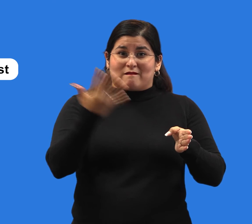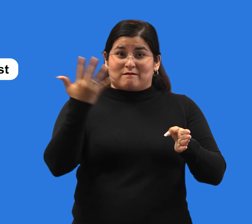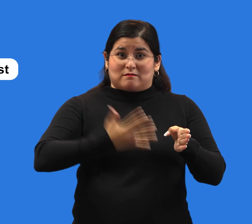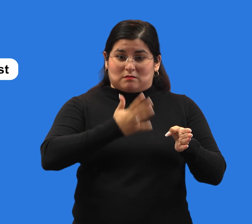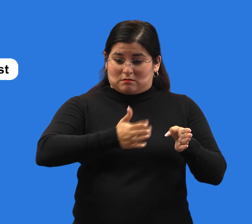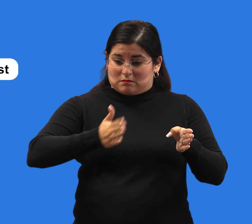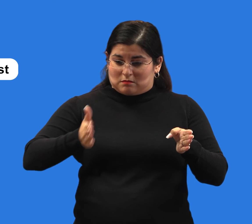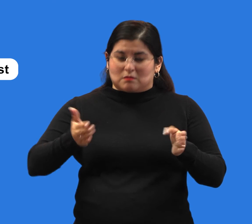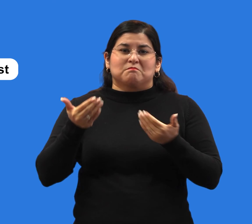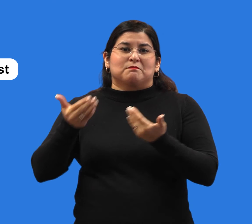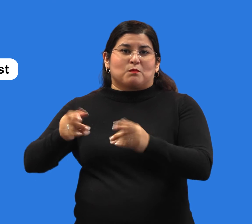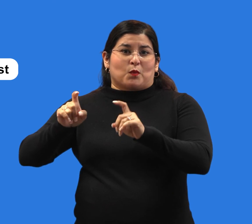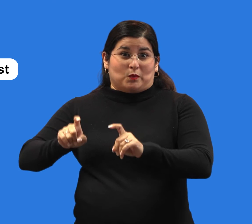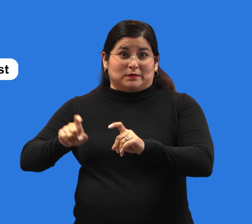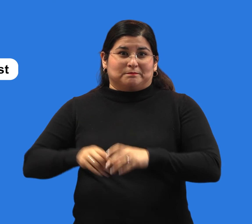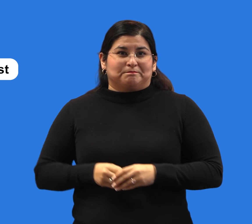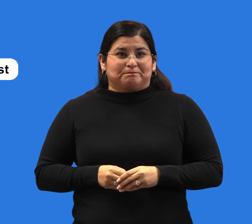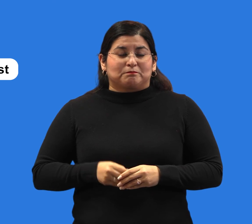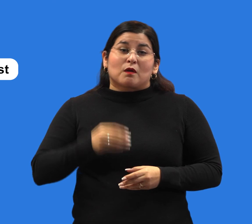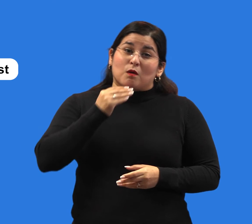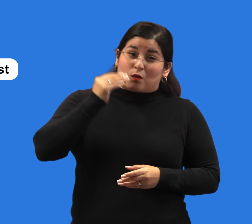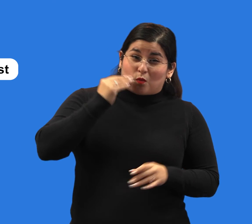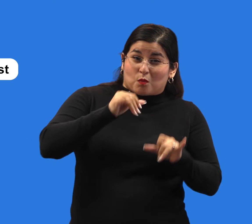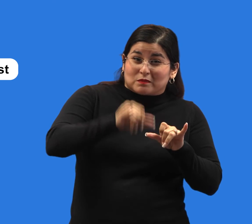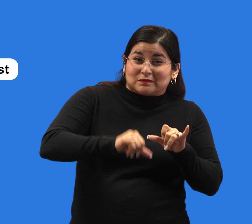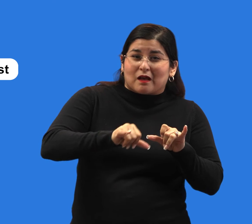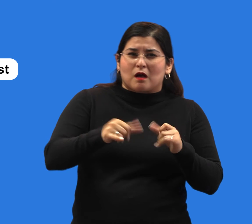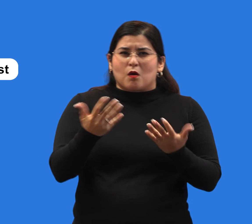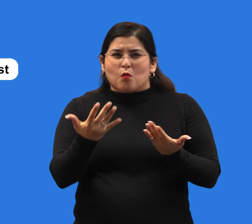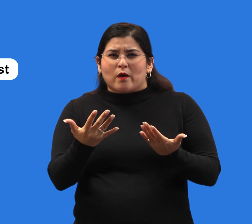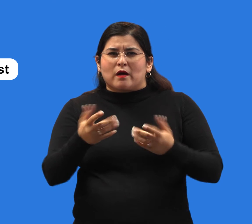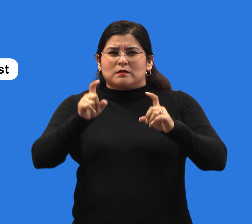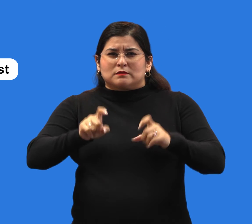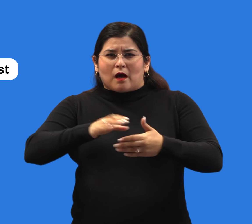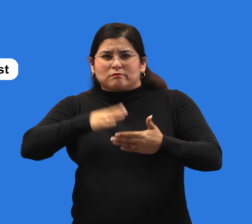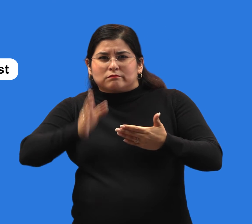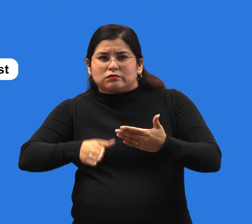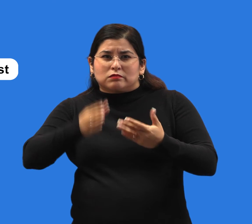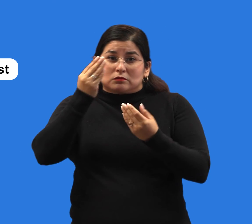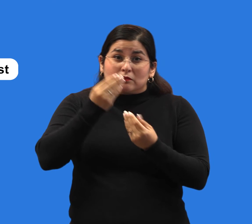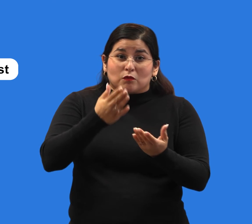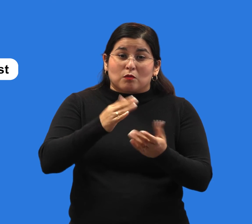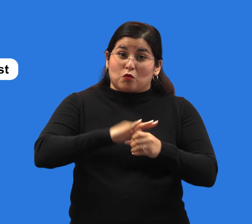home until you find out your test results. Wear a mask anytime